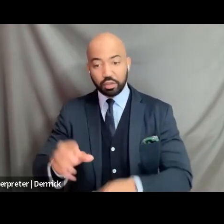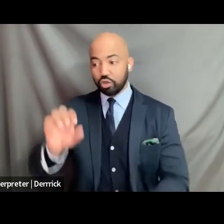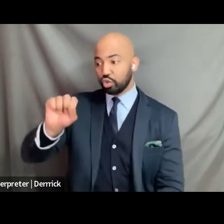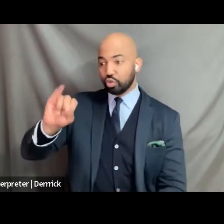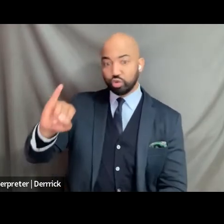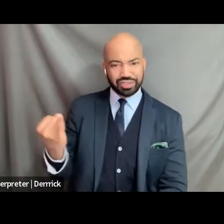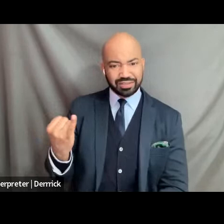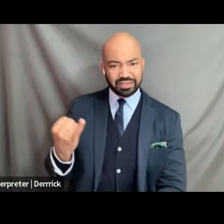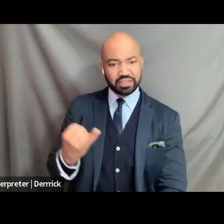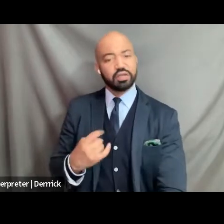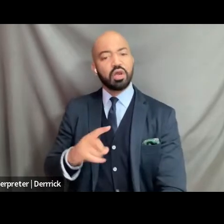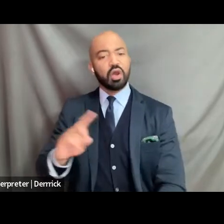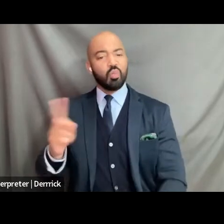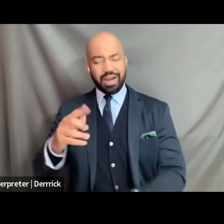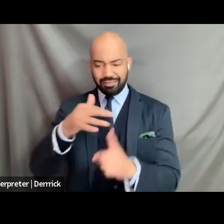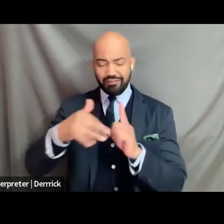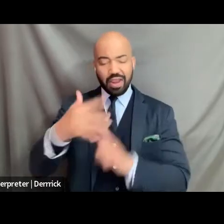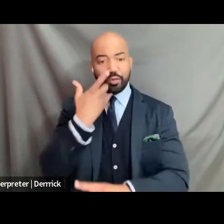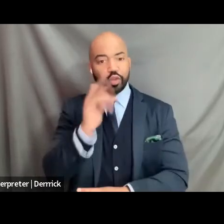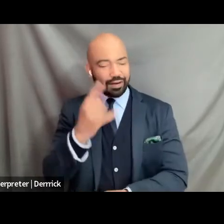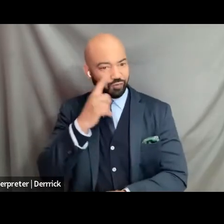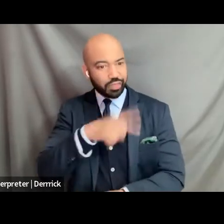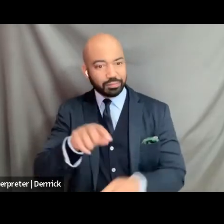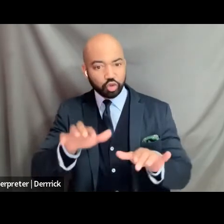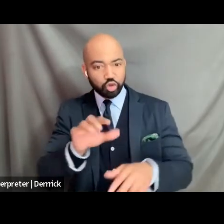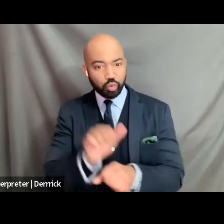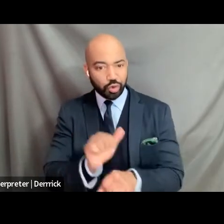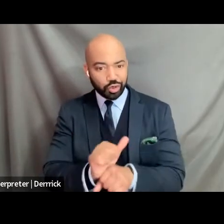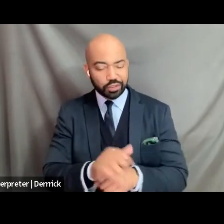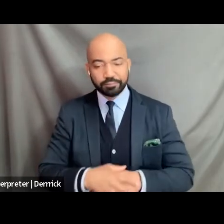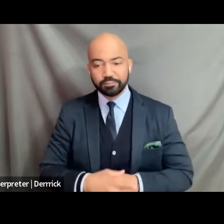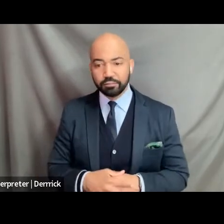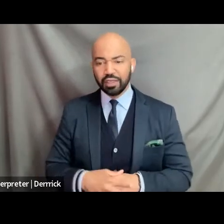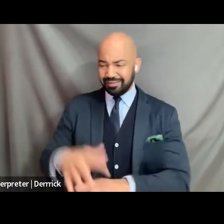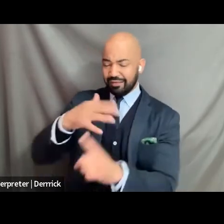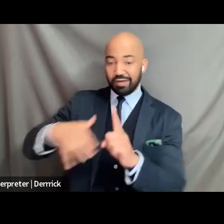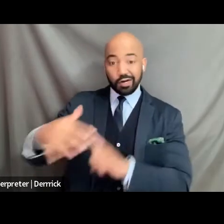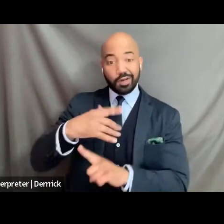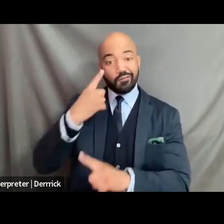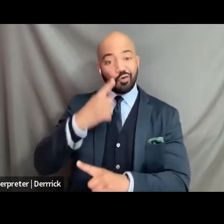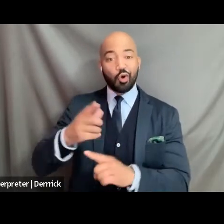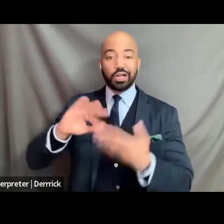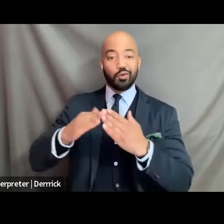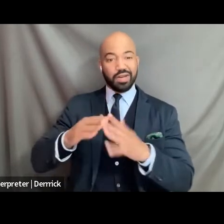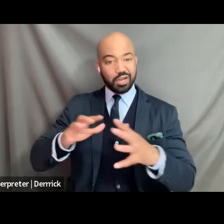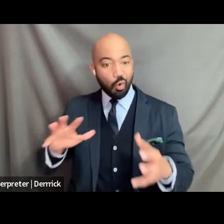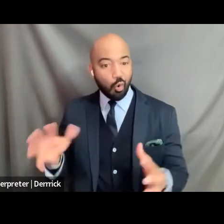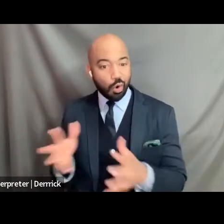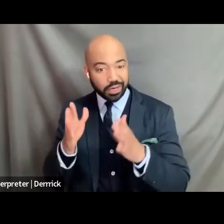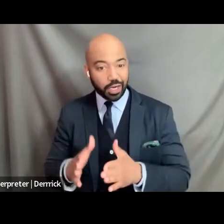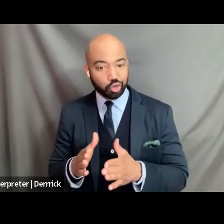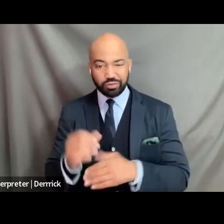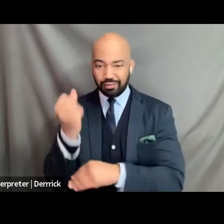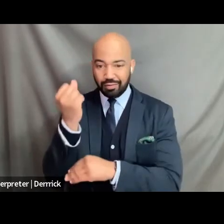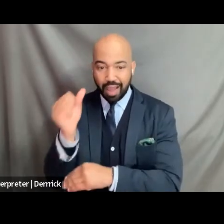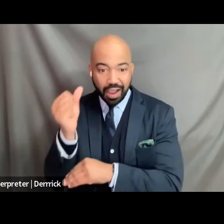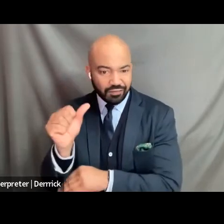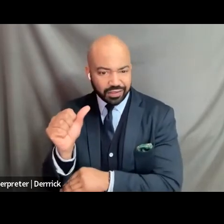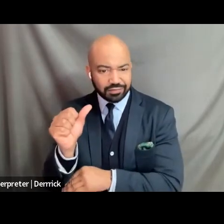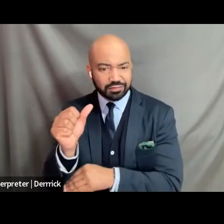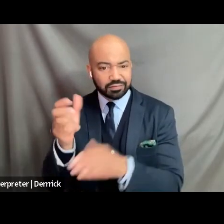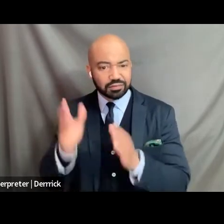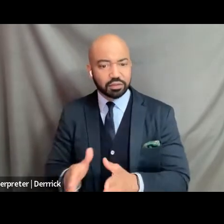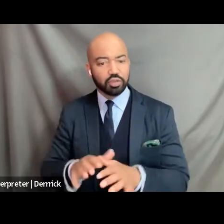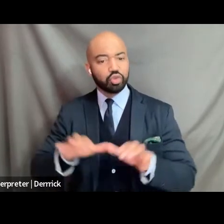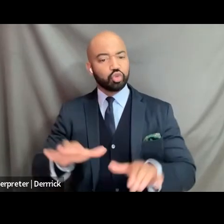what are the conditions under which community organizers and activists will be undertaking our work